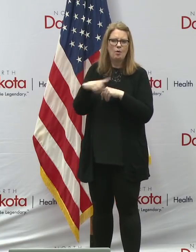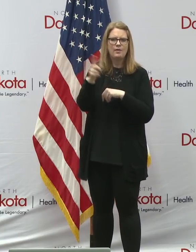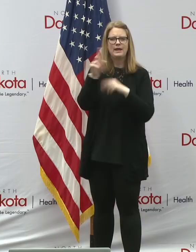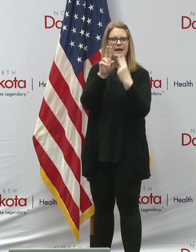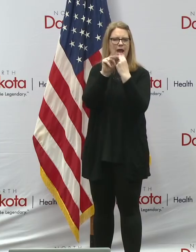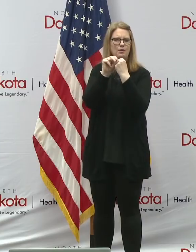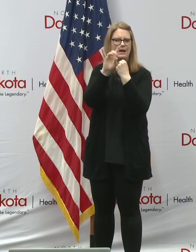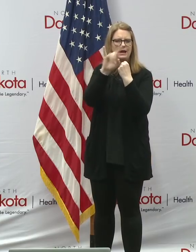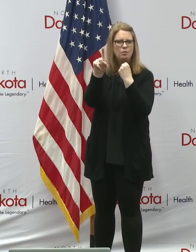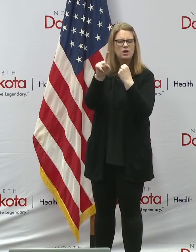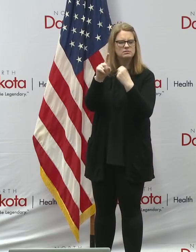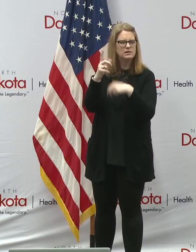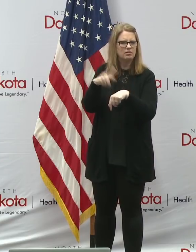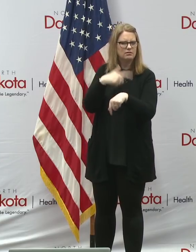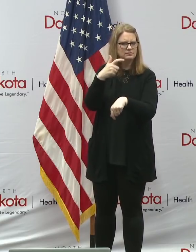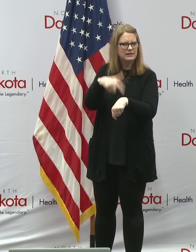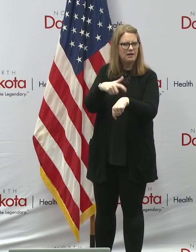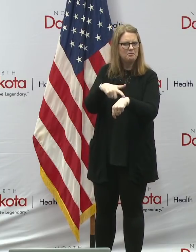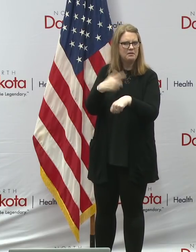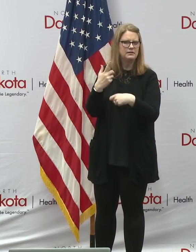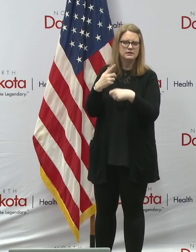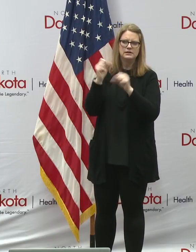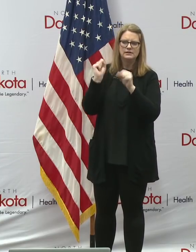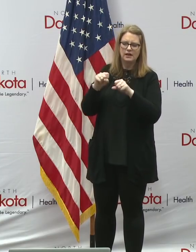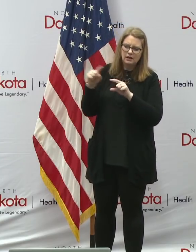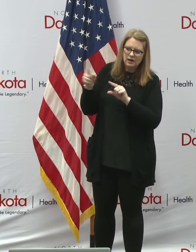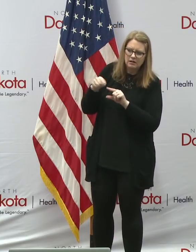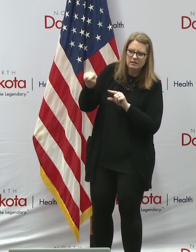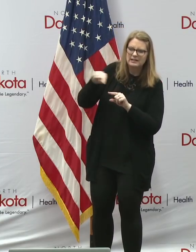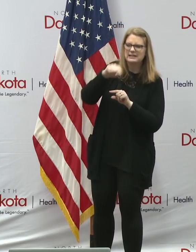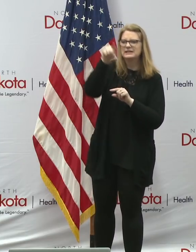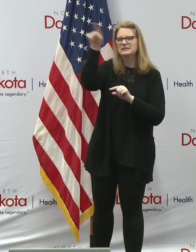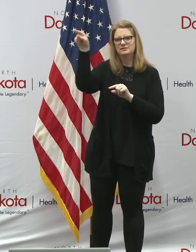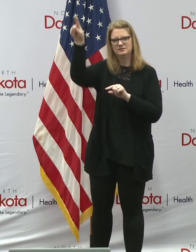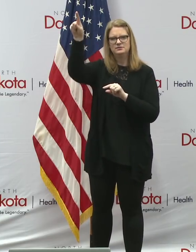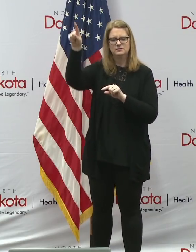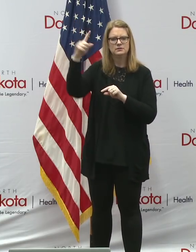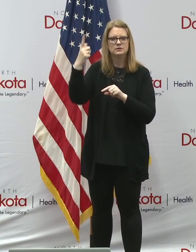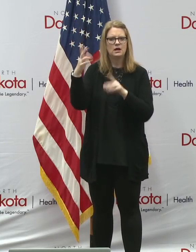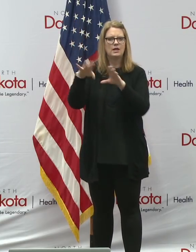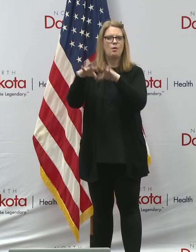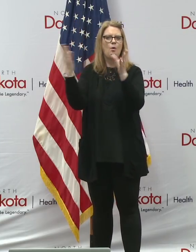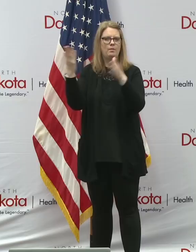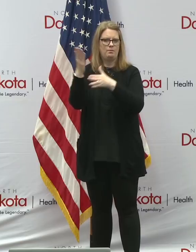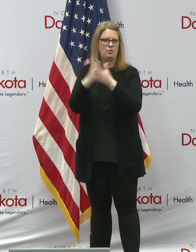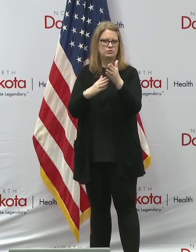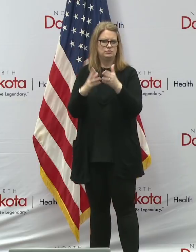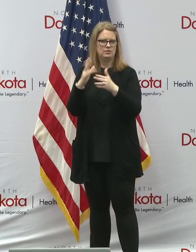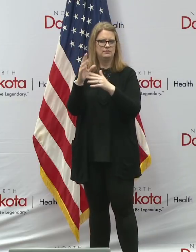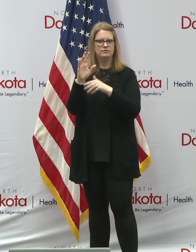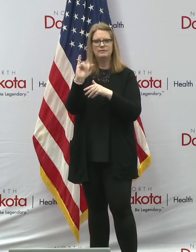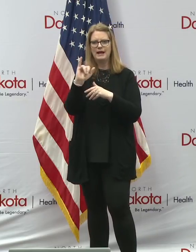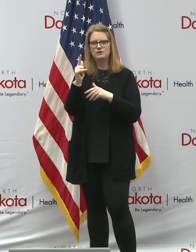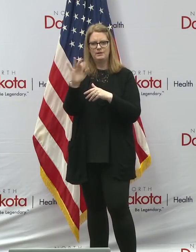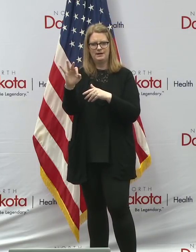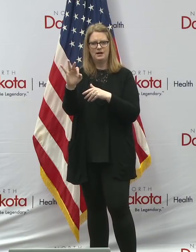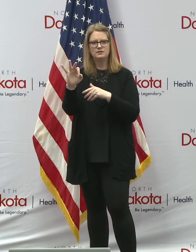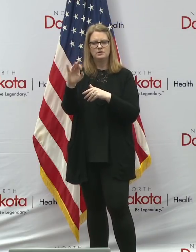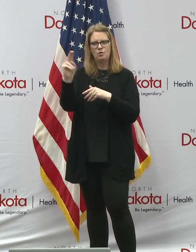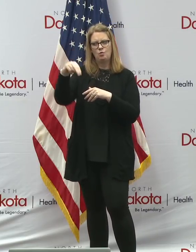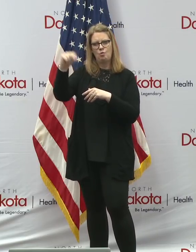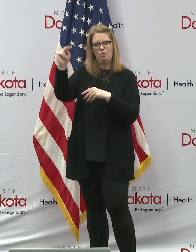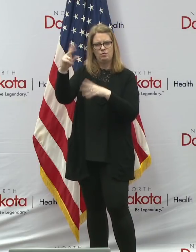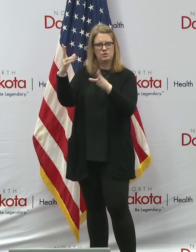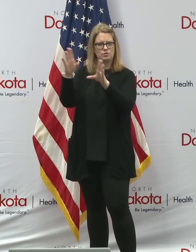it takes you a little longer, but you can do a loop around and end up getting back on the open portion of the interstate north of where it is